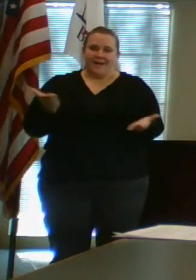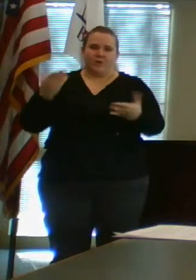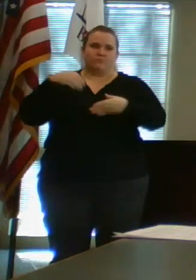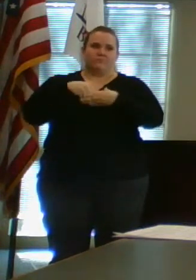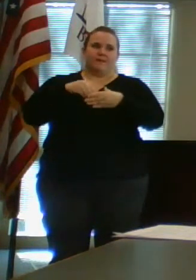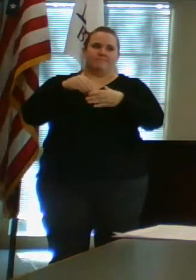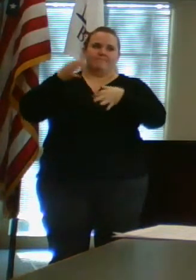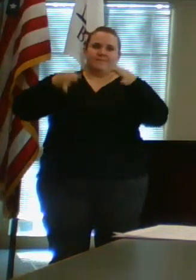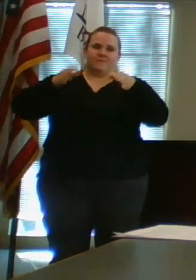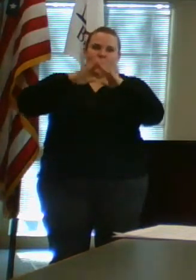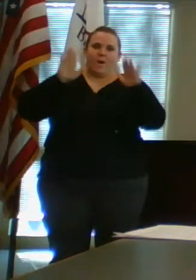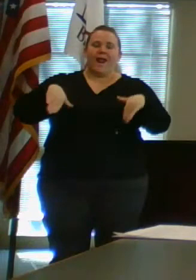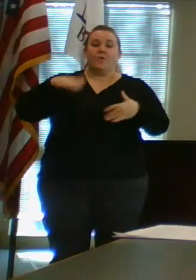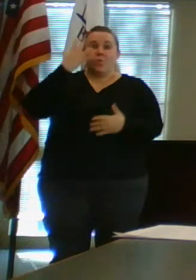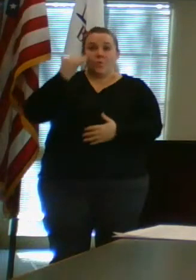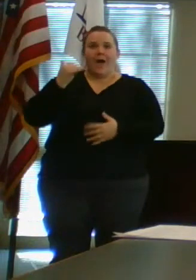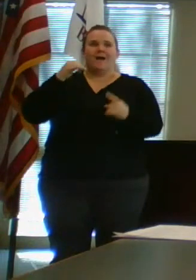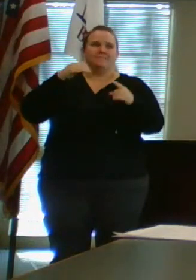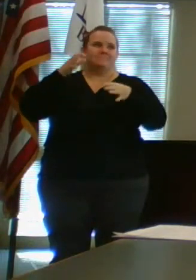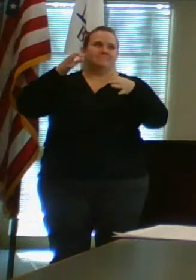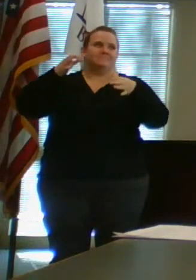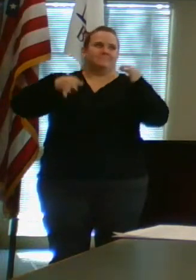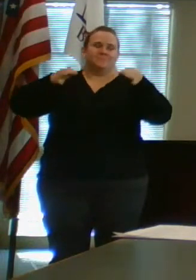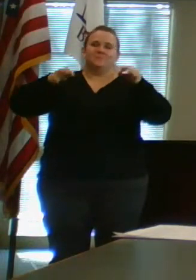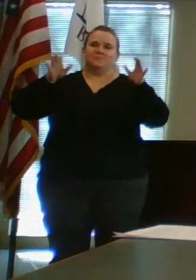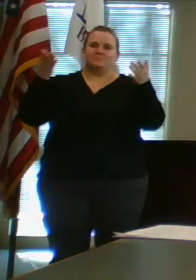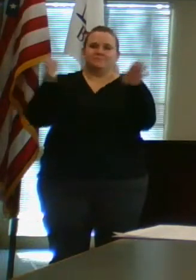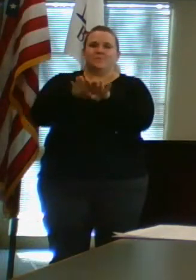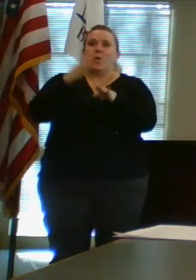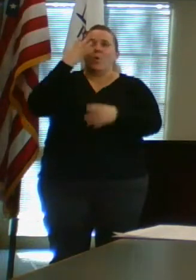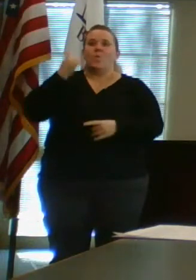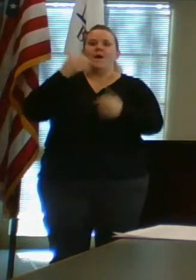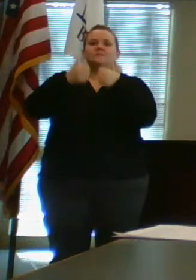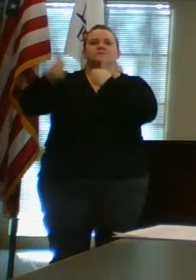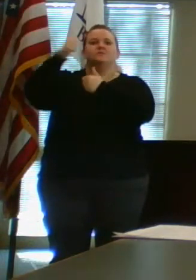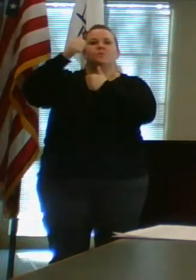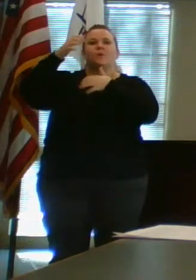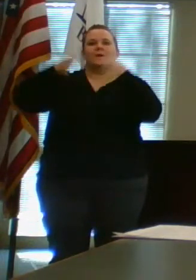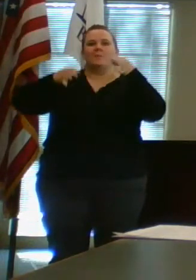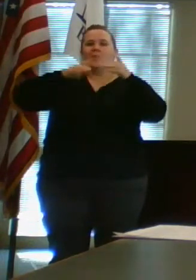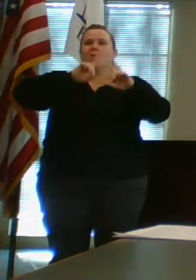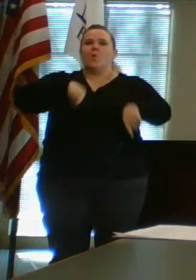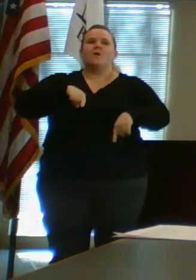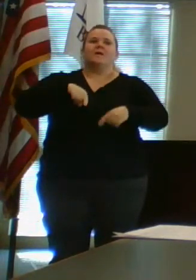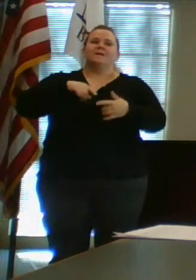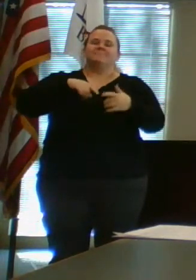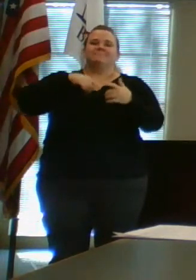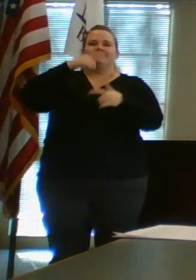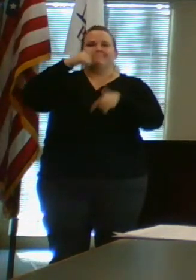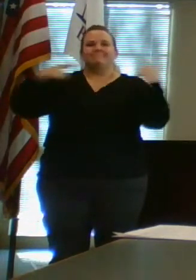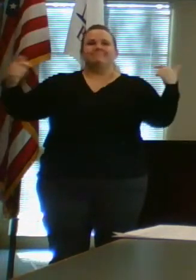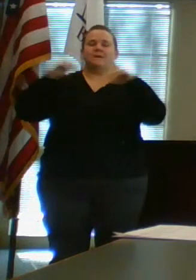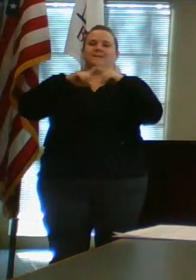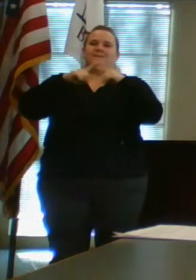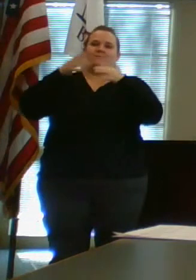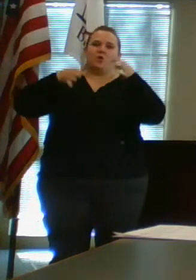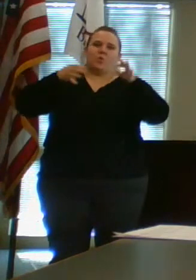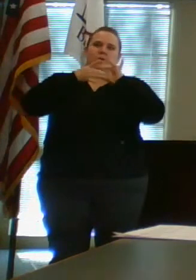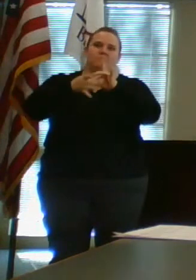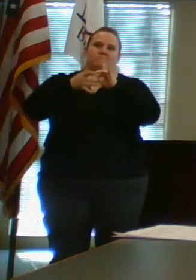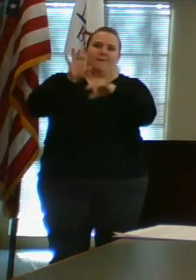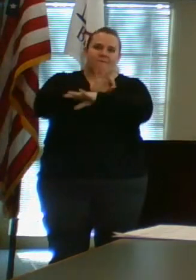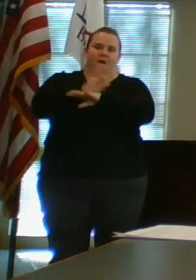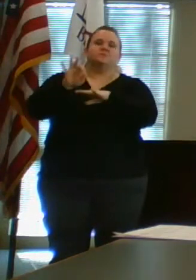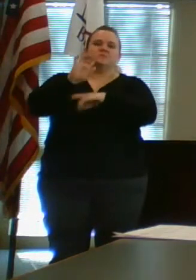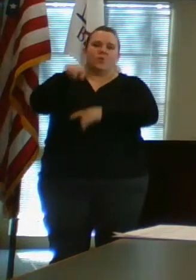courthouse. The courthouse is being closed, as we all know, due to the Supreme Court order, except for various court-related functions. We